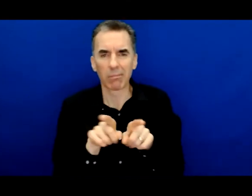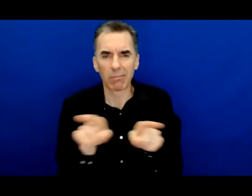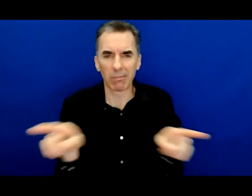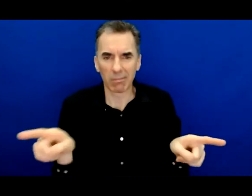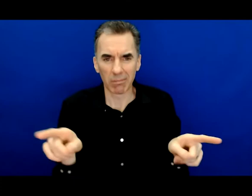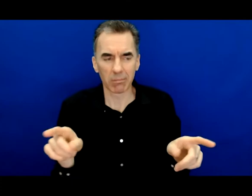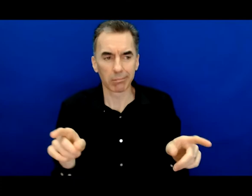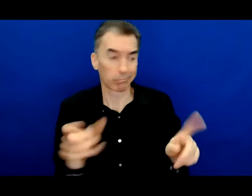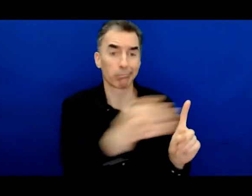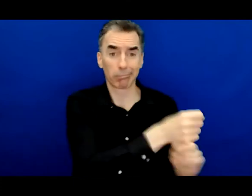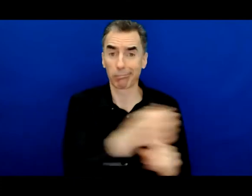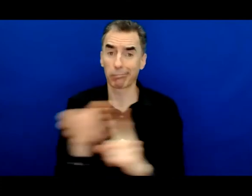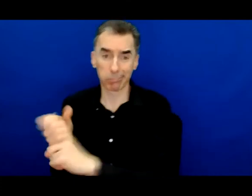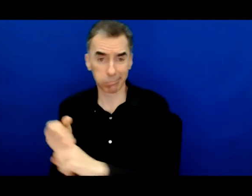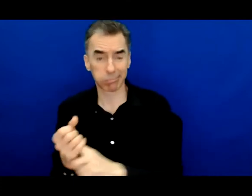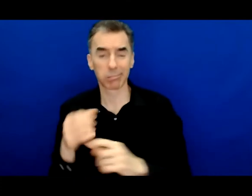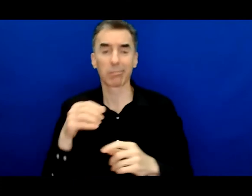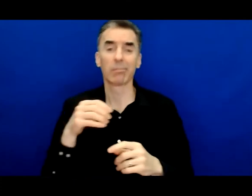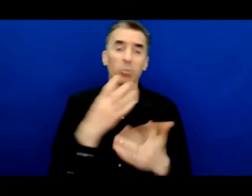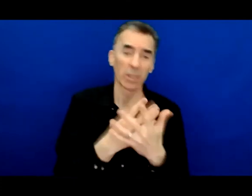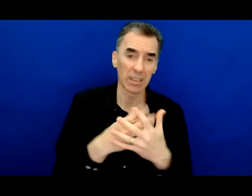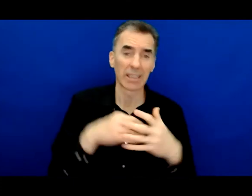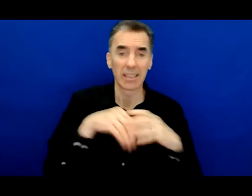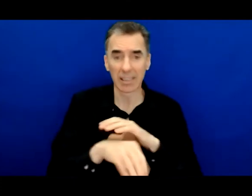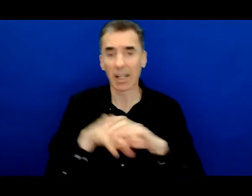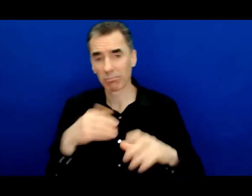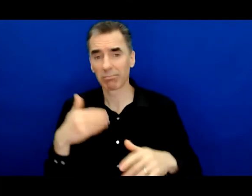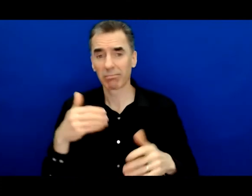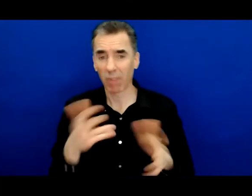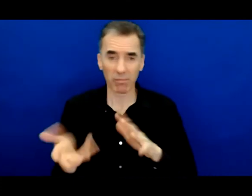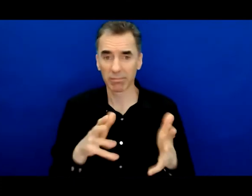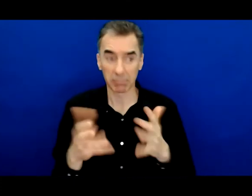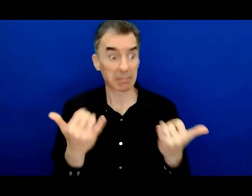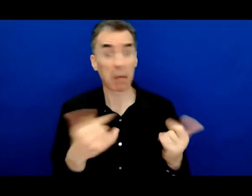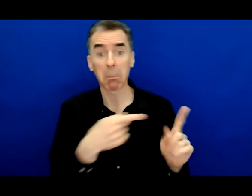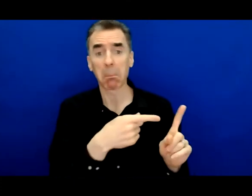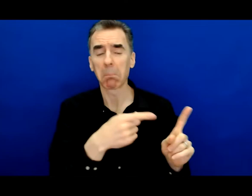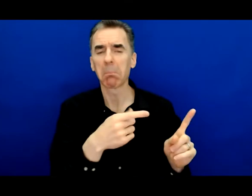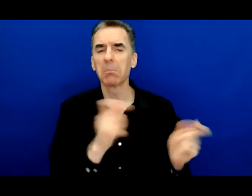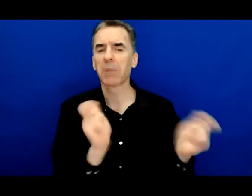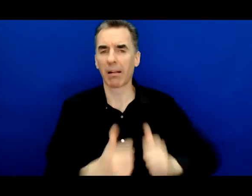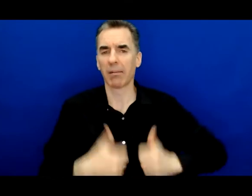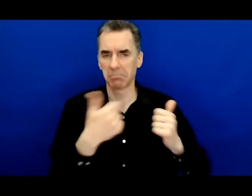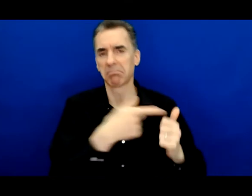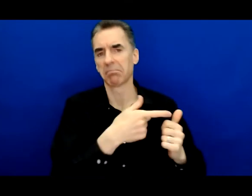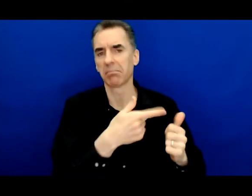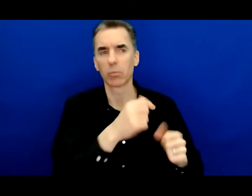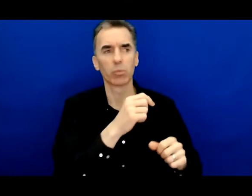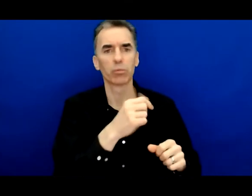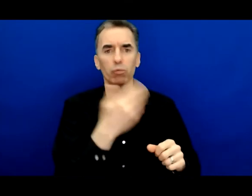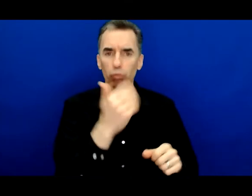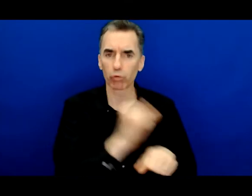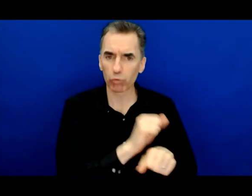in and out of jail over and over today he's doing well he has a job he has a degree as a licensed electrician